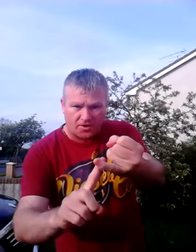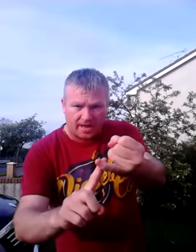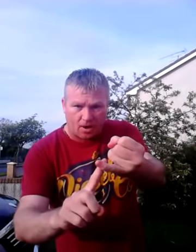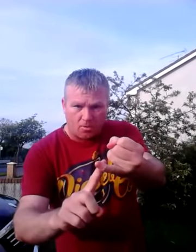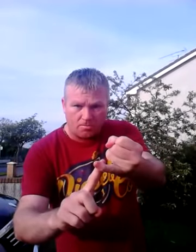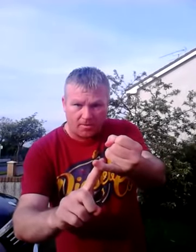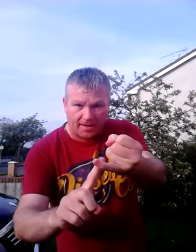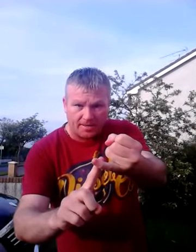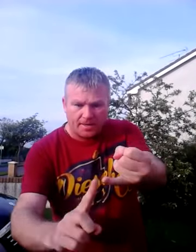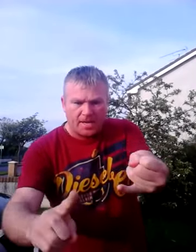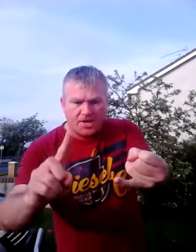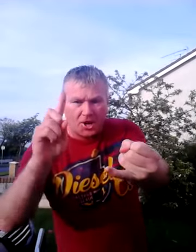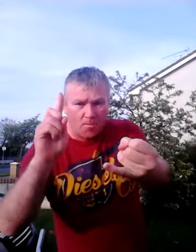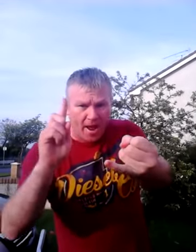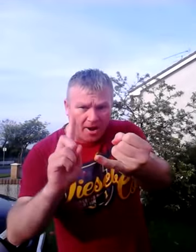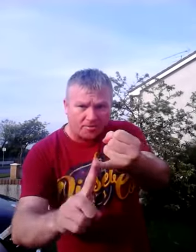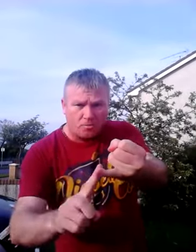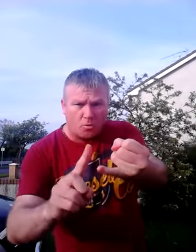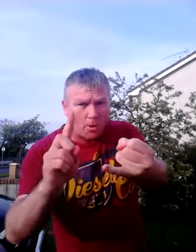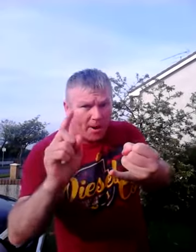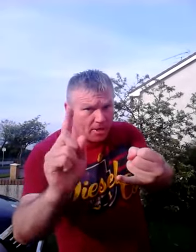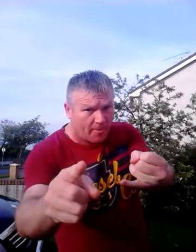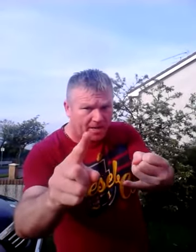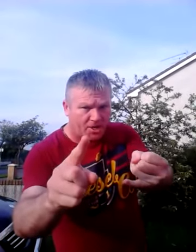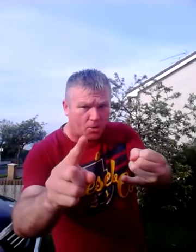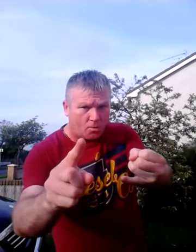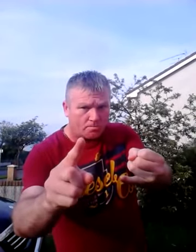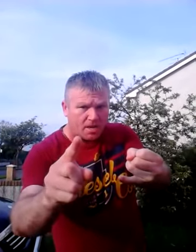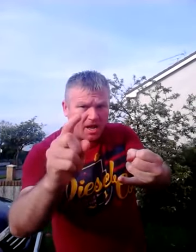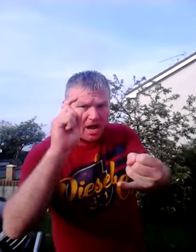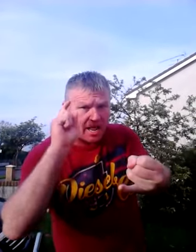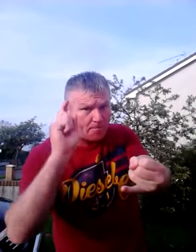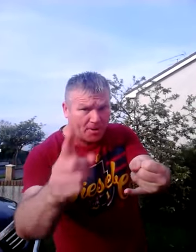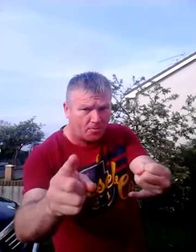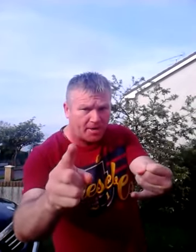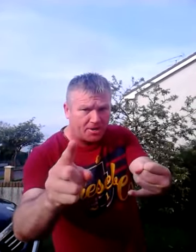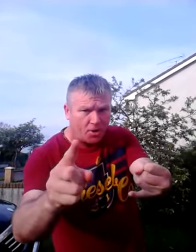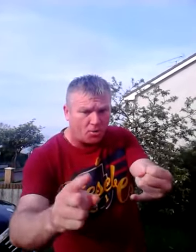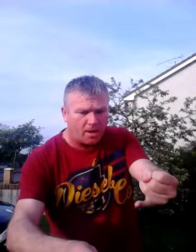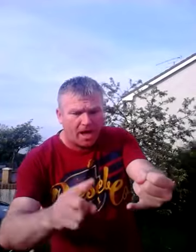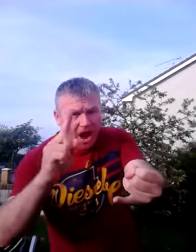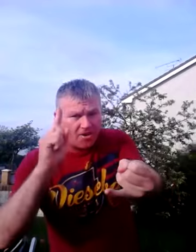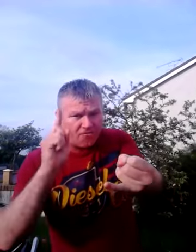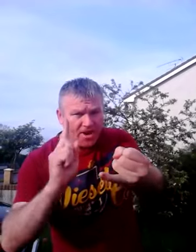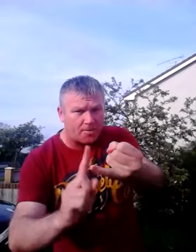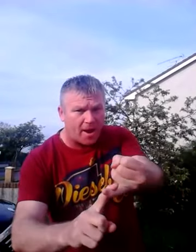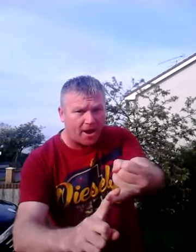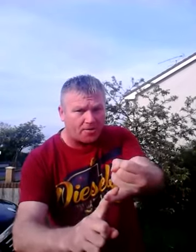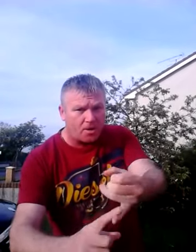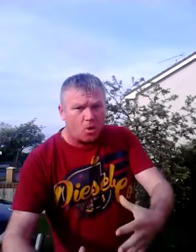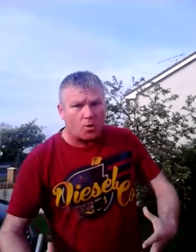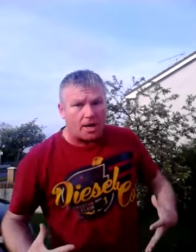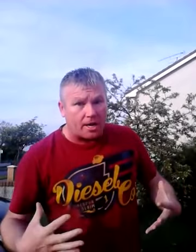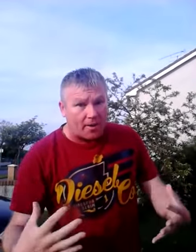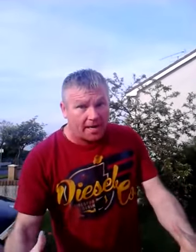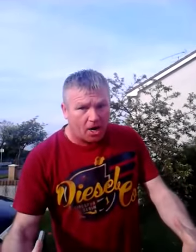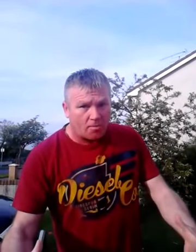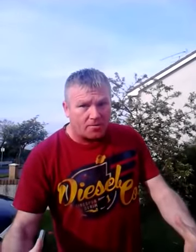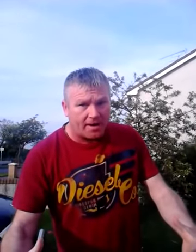from now, right, you and Martin was a better man than you. A lot better man than you. I fought Martin when he had a belly out of me, right?